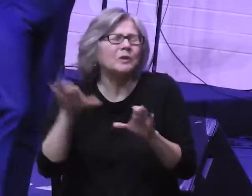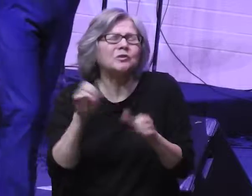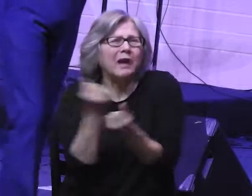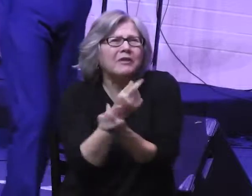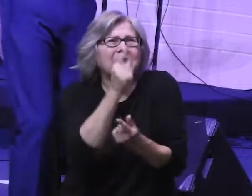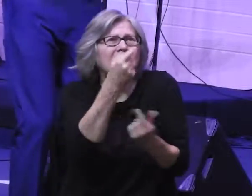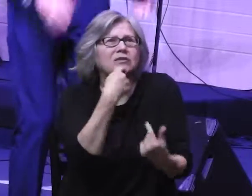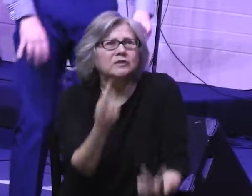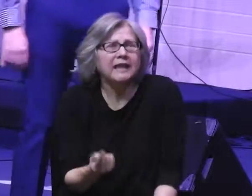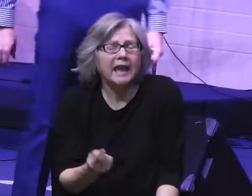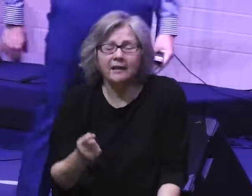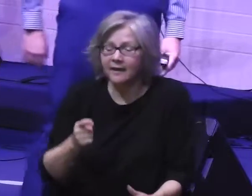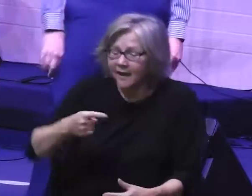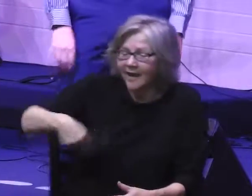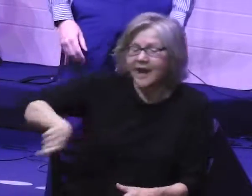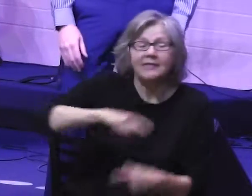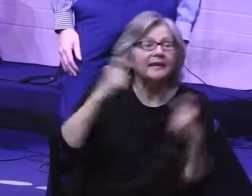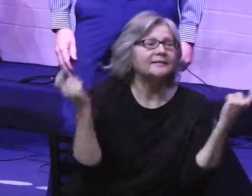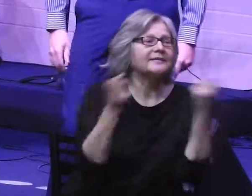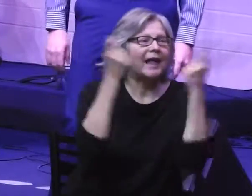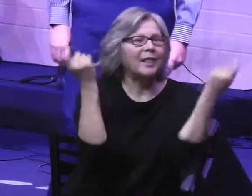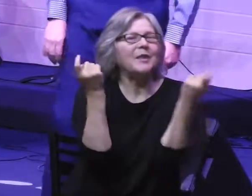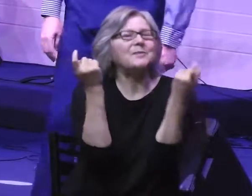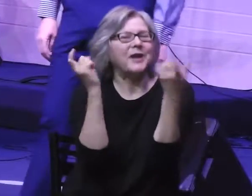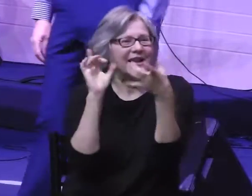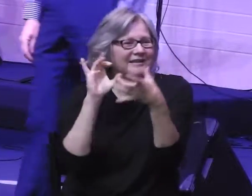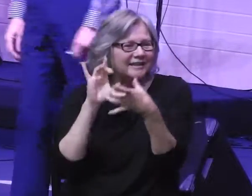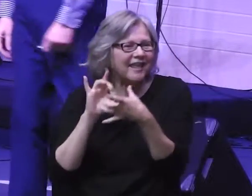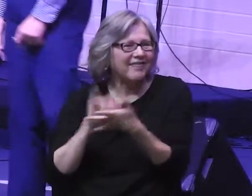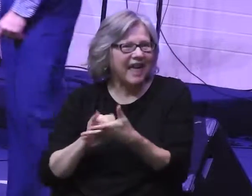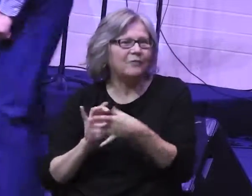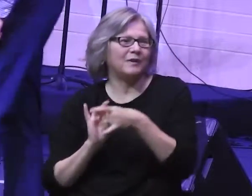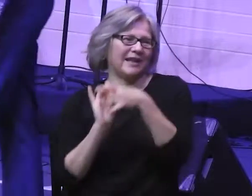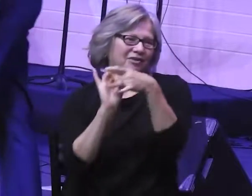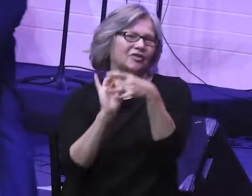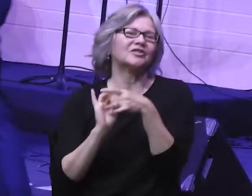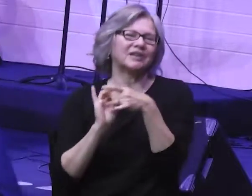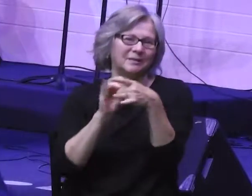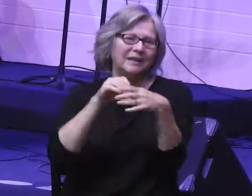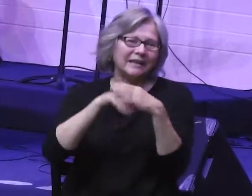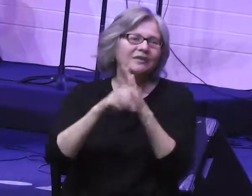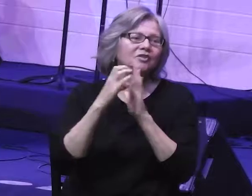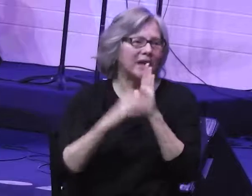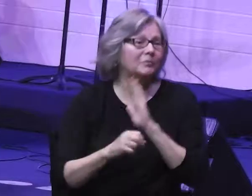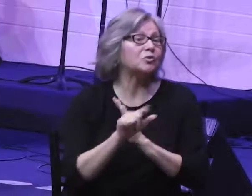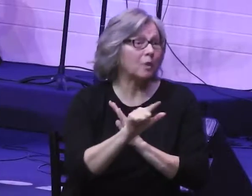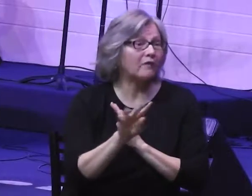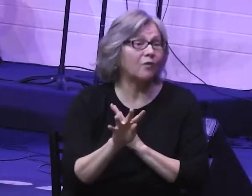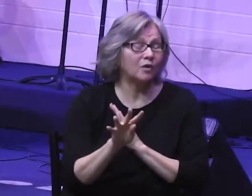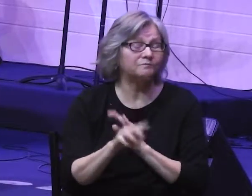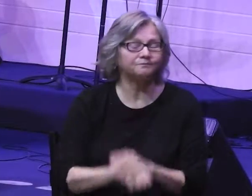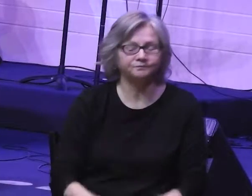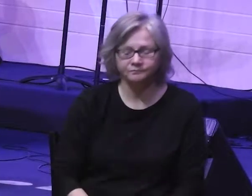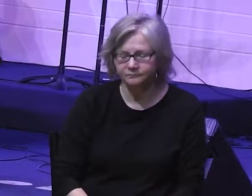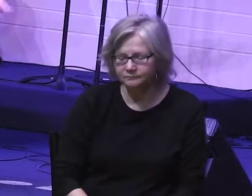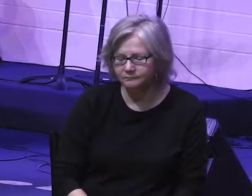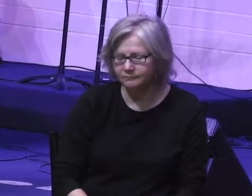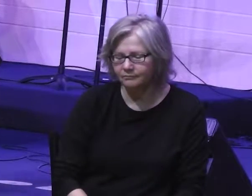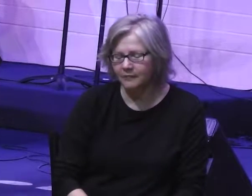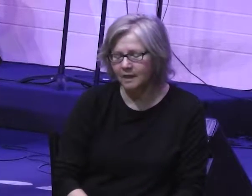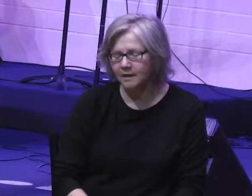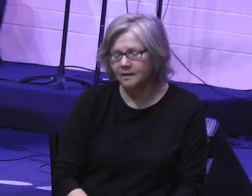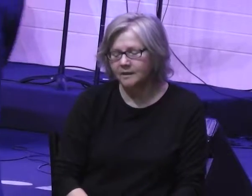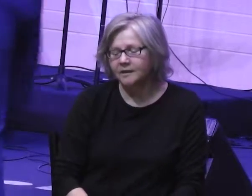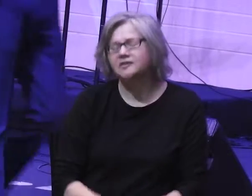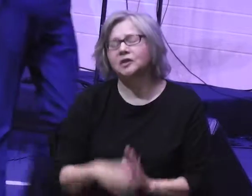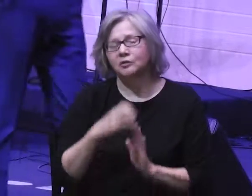say. And they actually celebrate entering into that relationship in chapter 24. So by the time we get